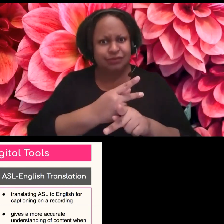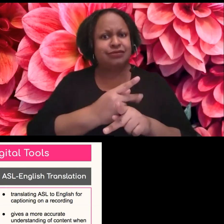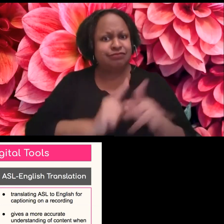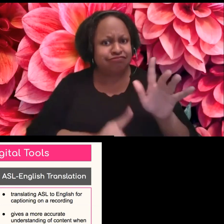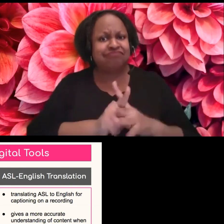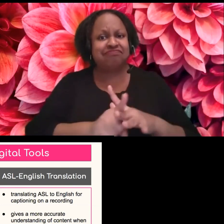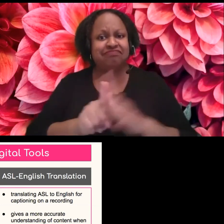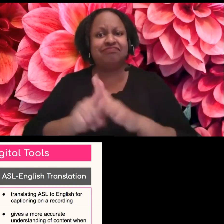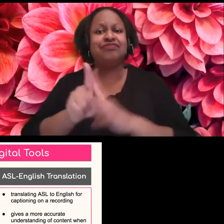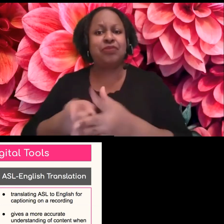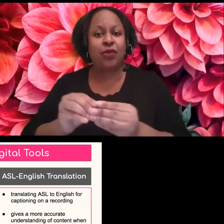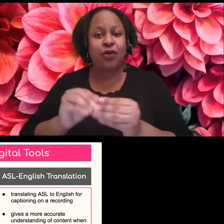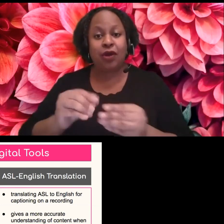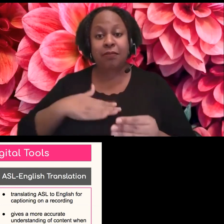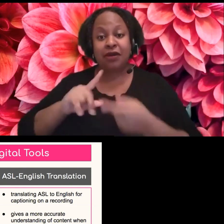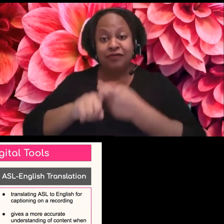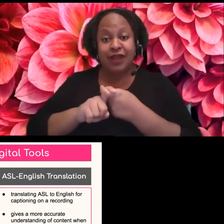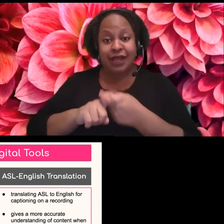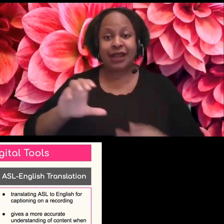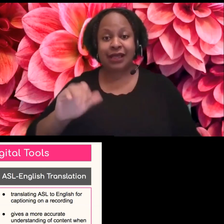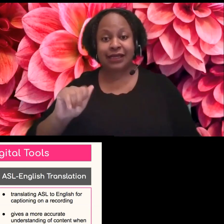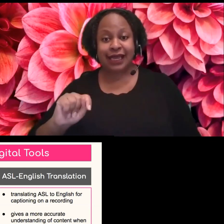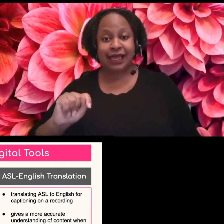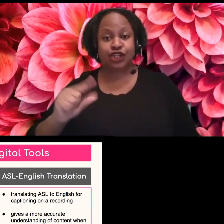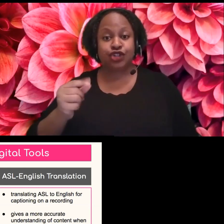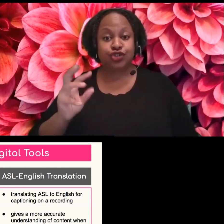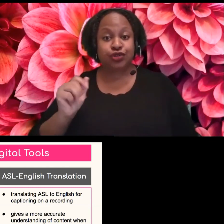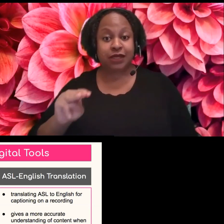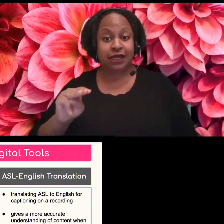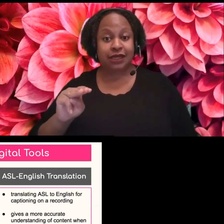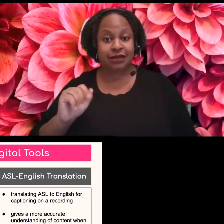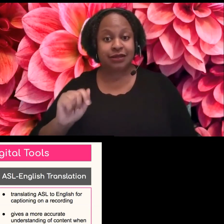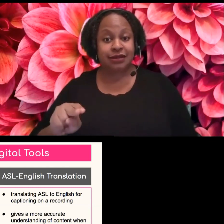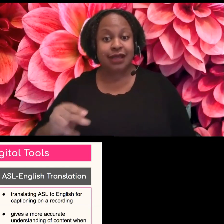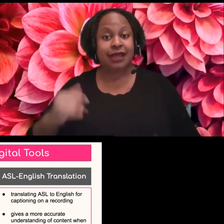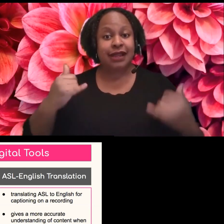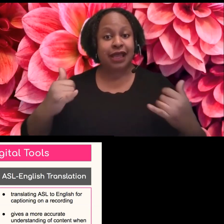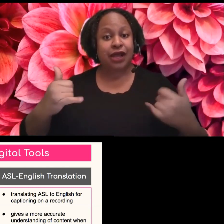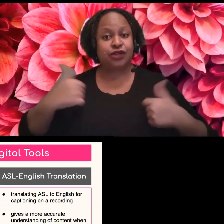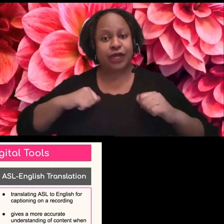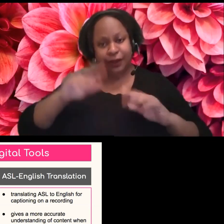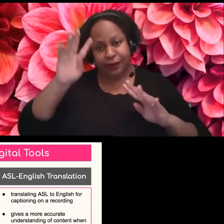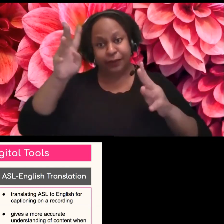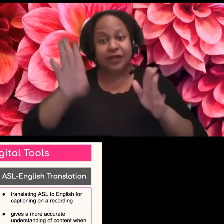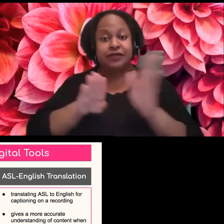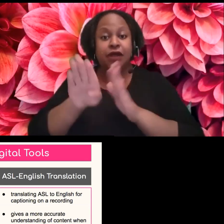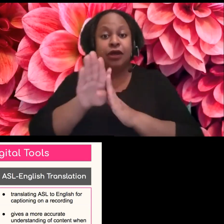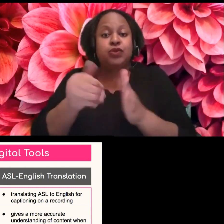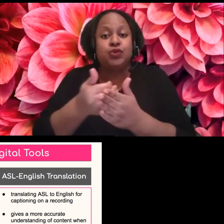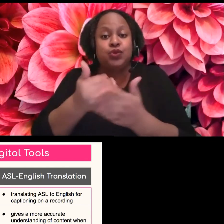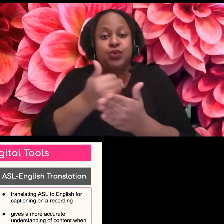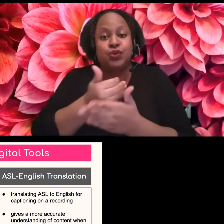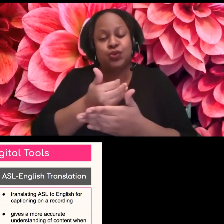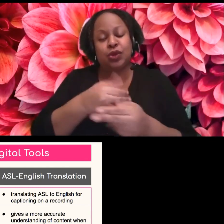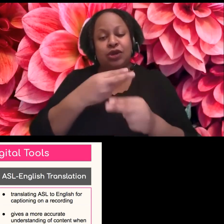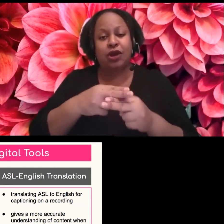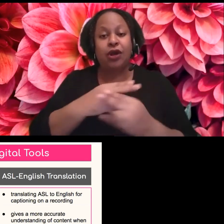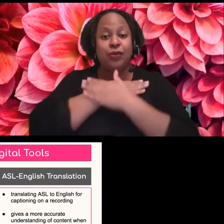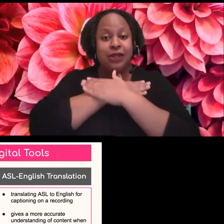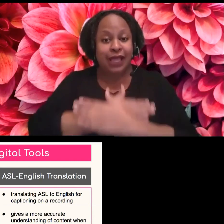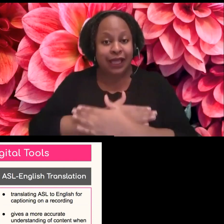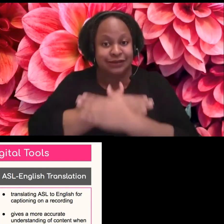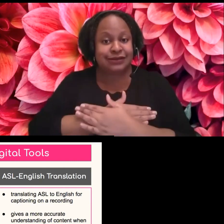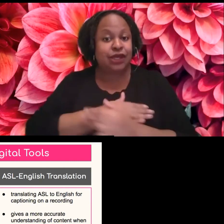describer, Kat Jermaine, is currently trying to develop relaxed audio description, which has me extremely excited. So that's why I'm bringing it up,